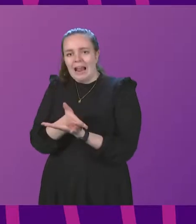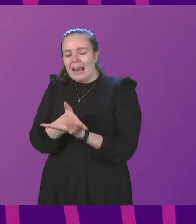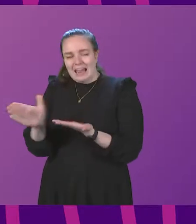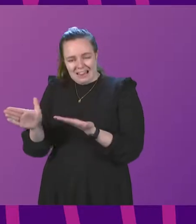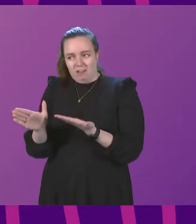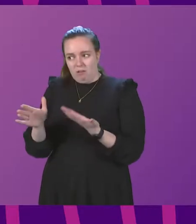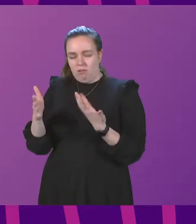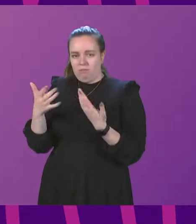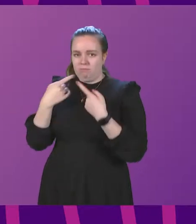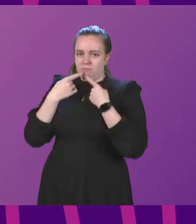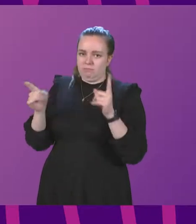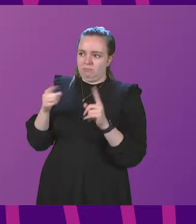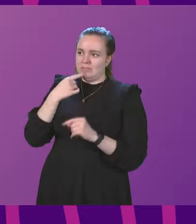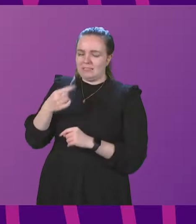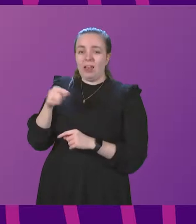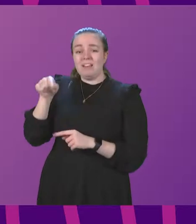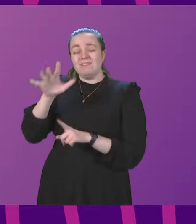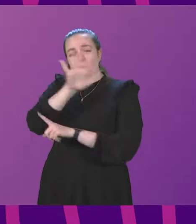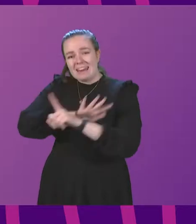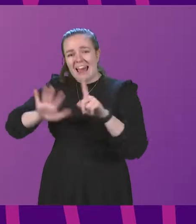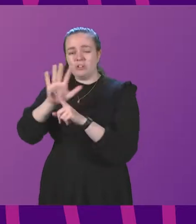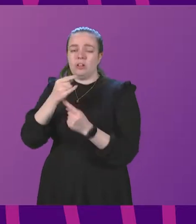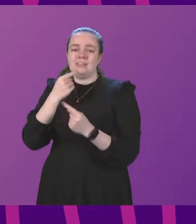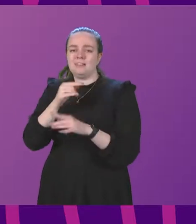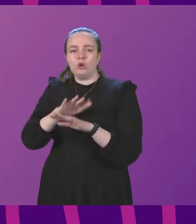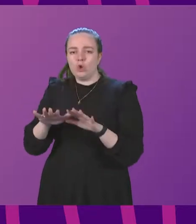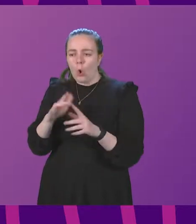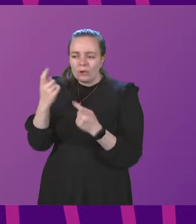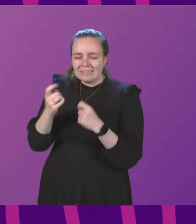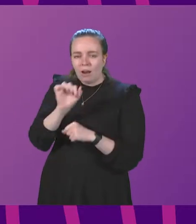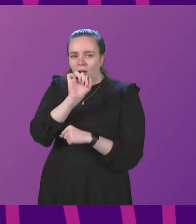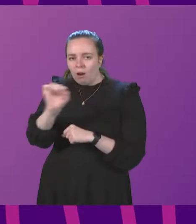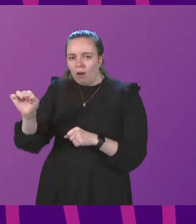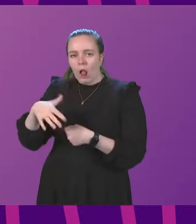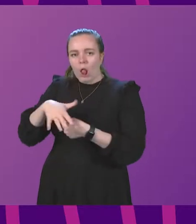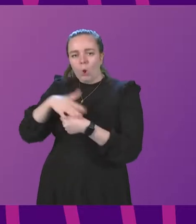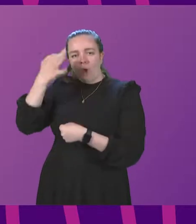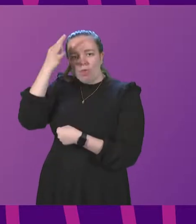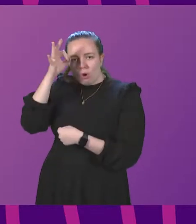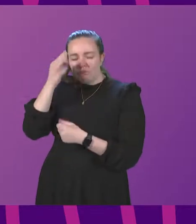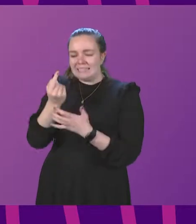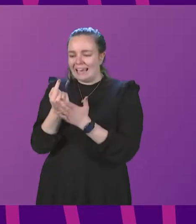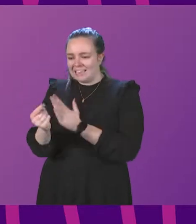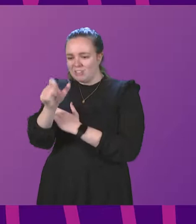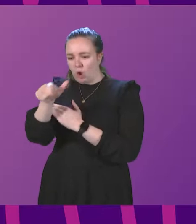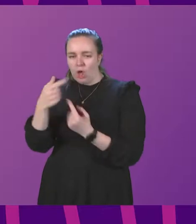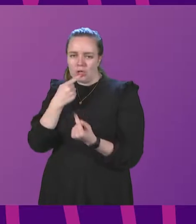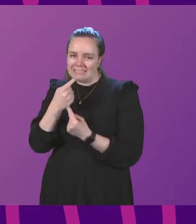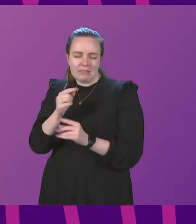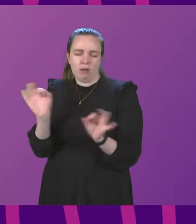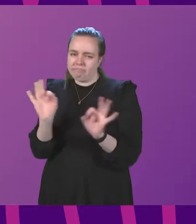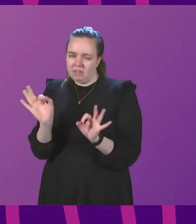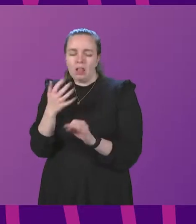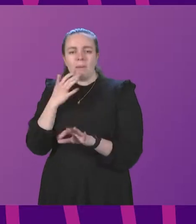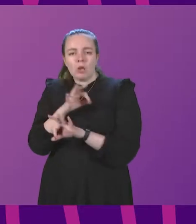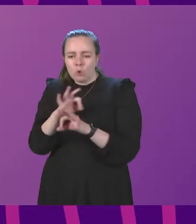as I said in the statement, this is based on national data. They will not consider individual local authority centre on individual learner data, and there will be